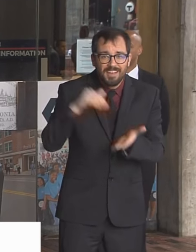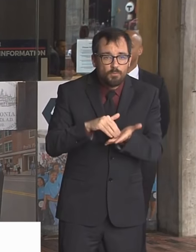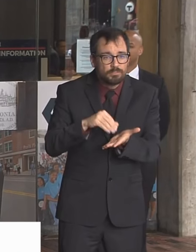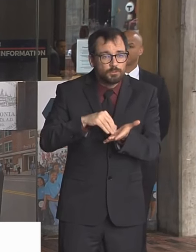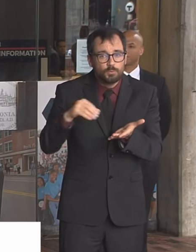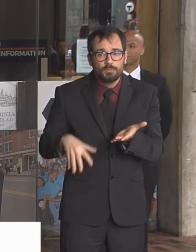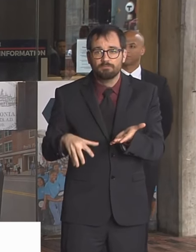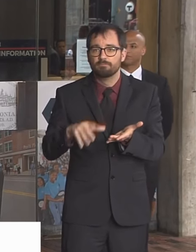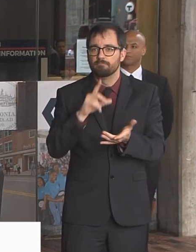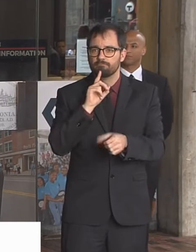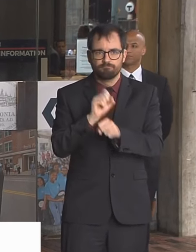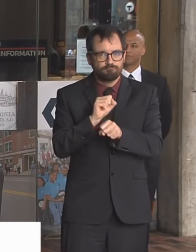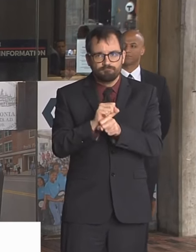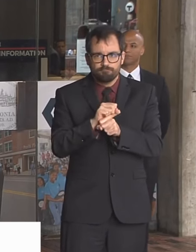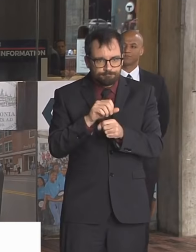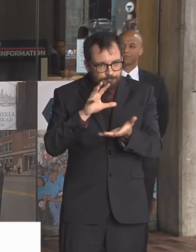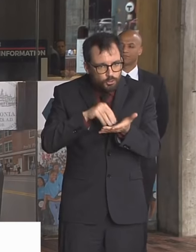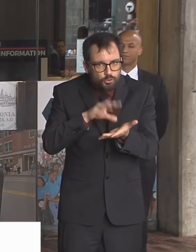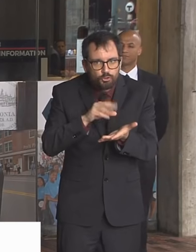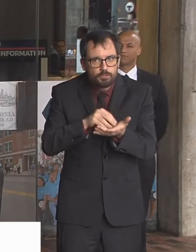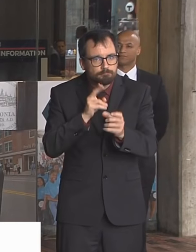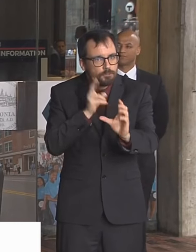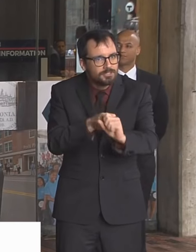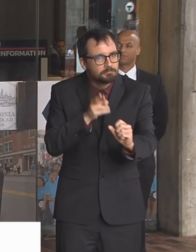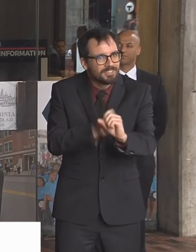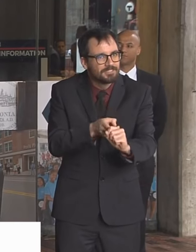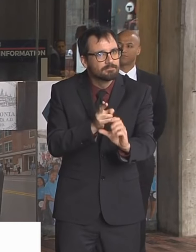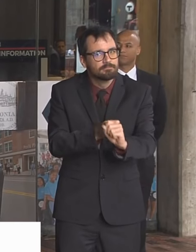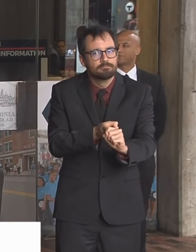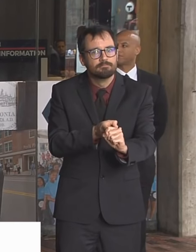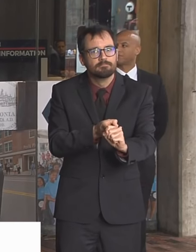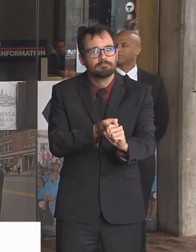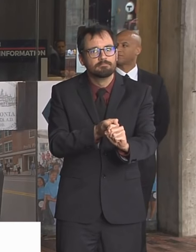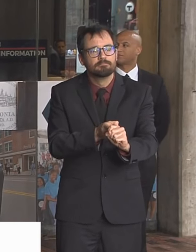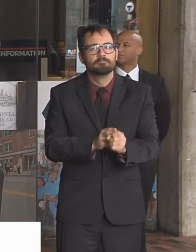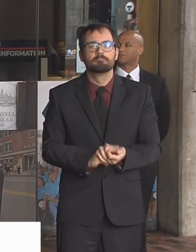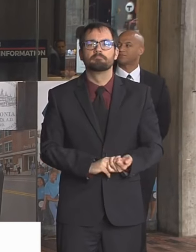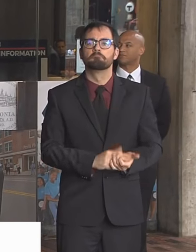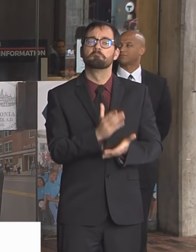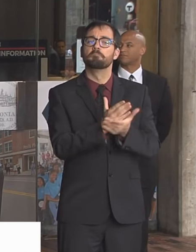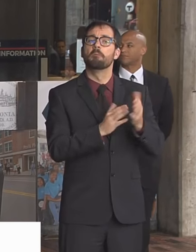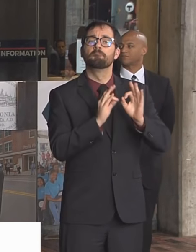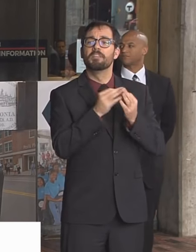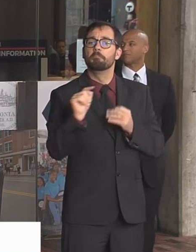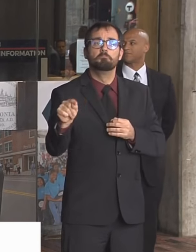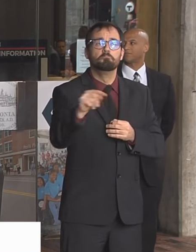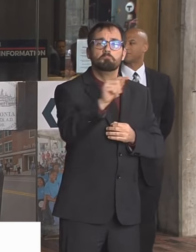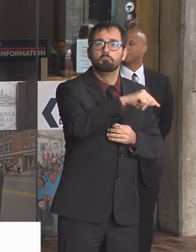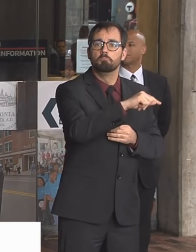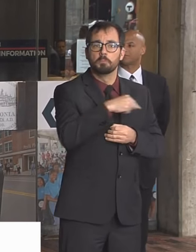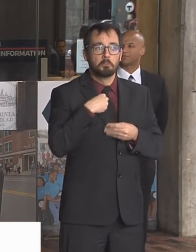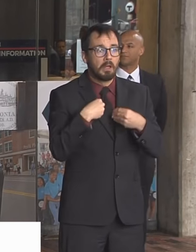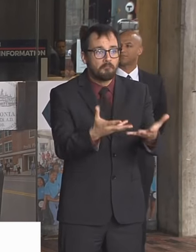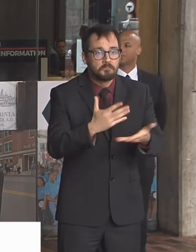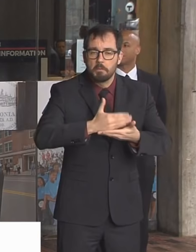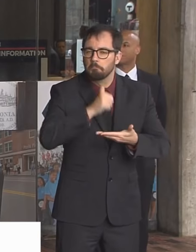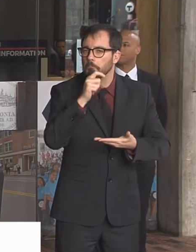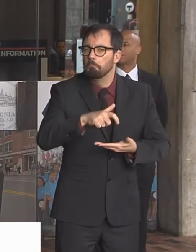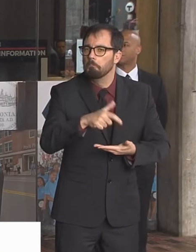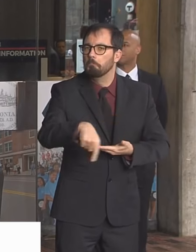to families, they have their own computers, so we've put the programs on there. So we see that as this